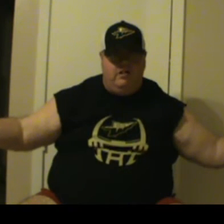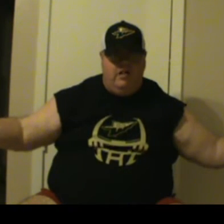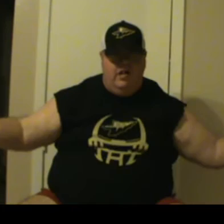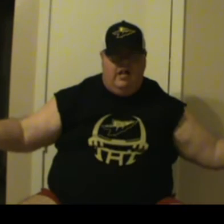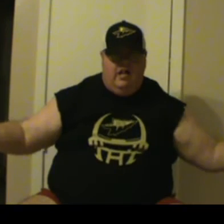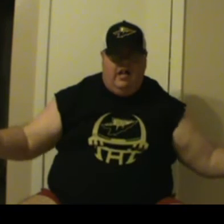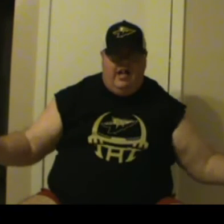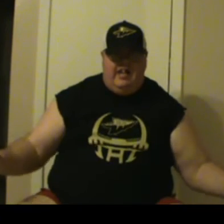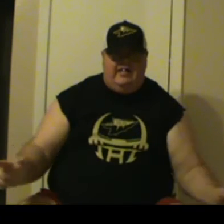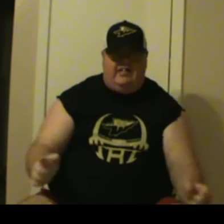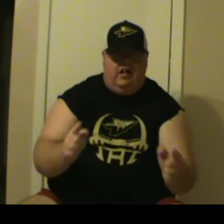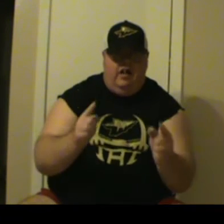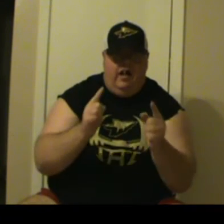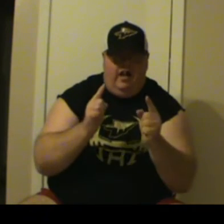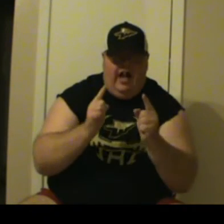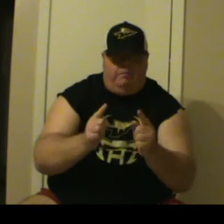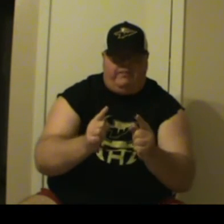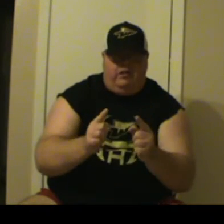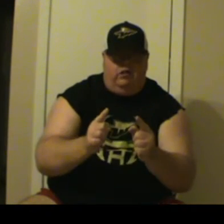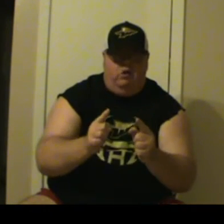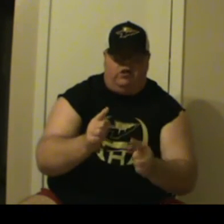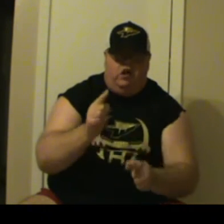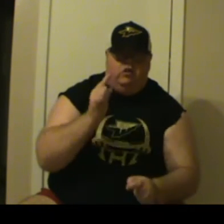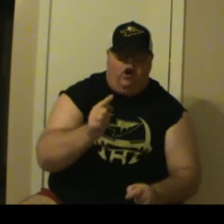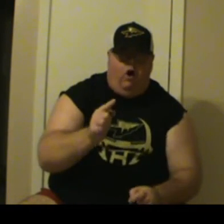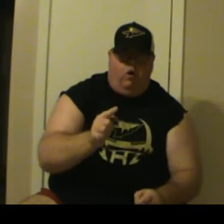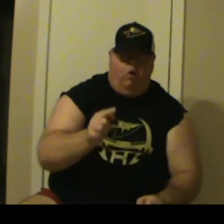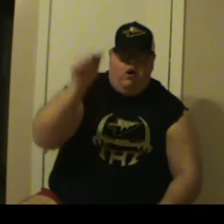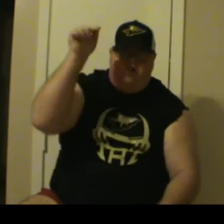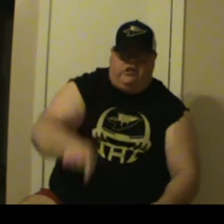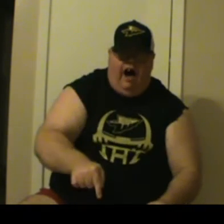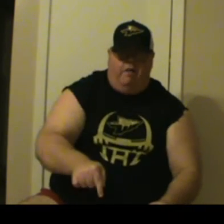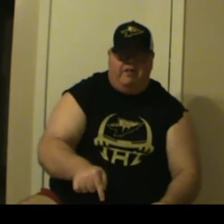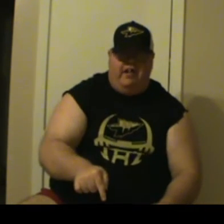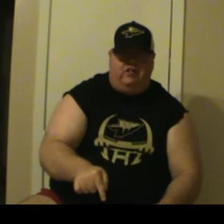It is absolute total dominance!